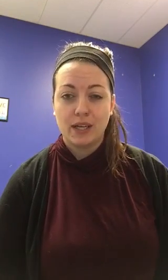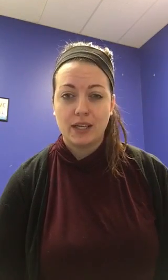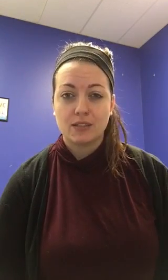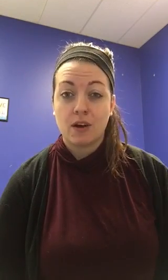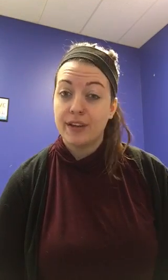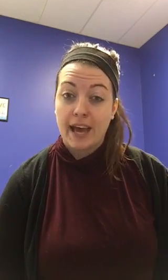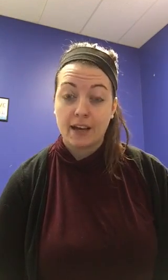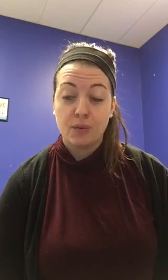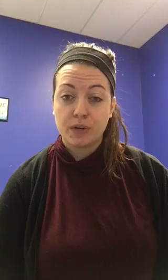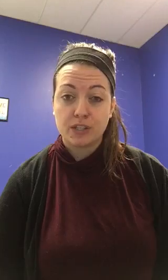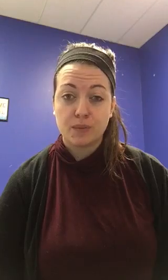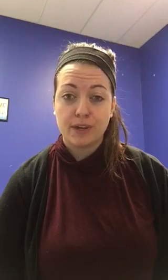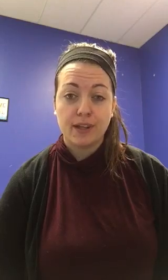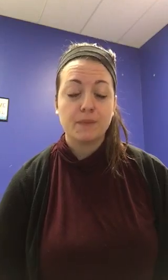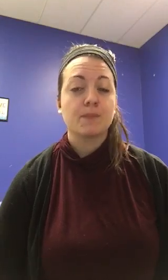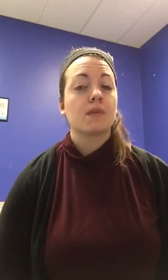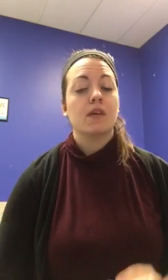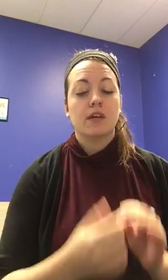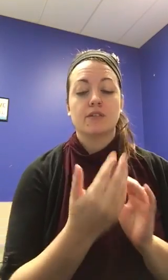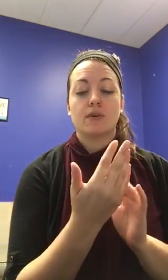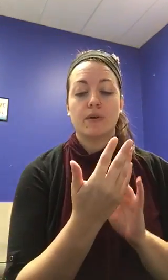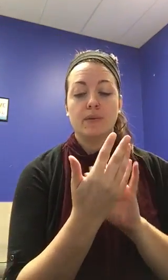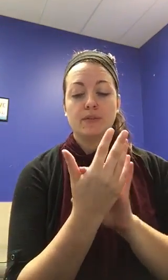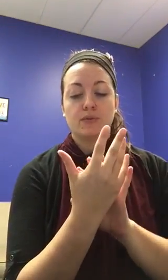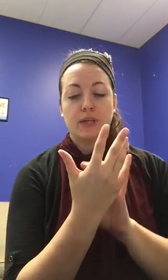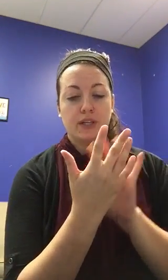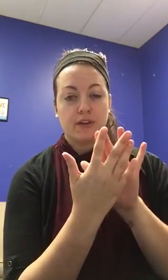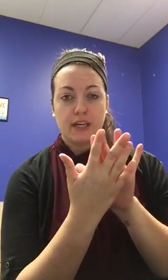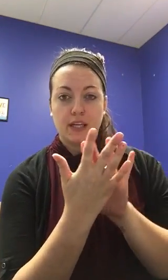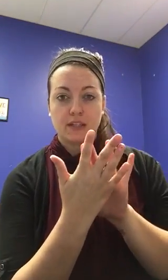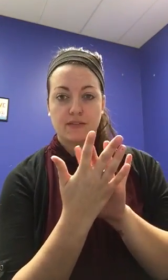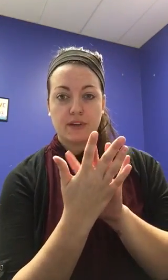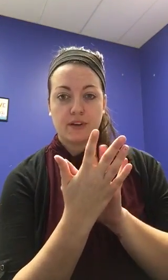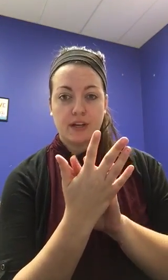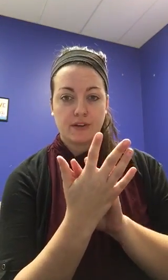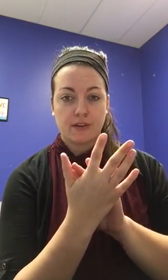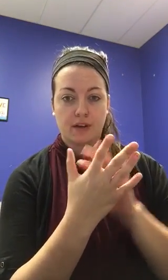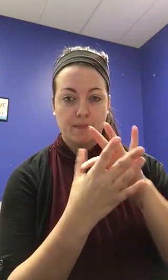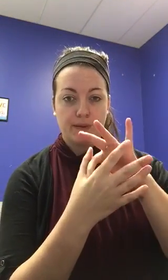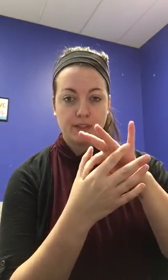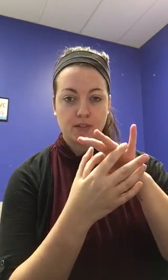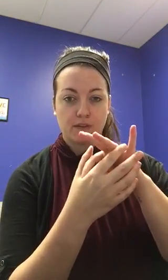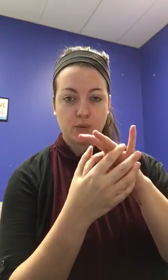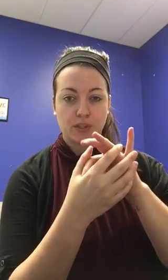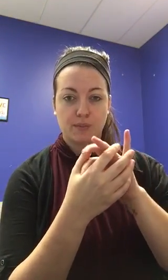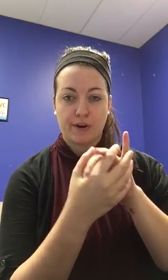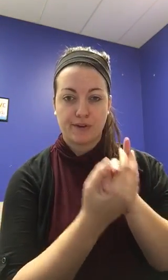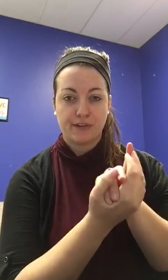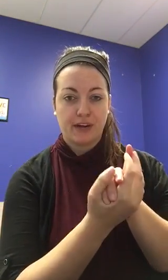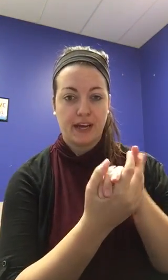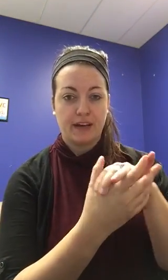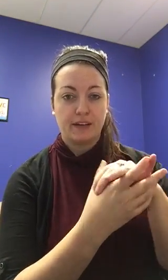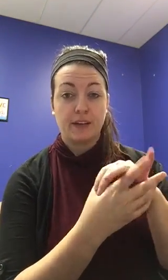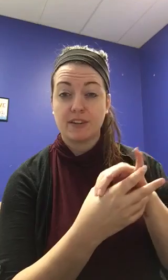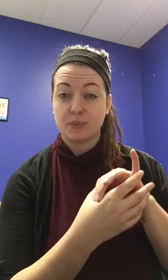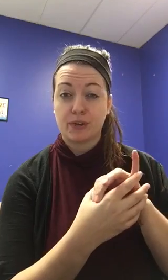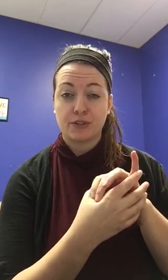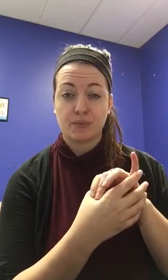is called acupressure breathing. So in between your index finger and your thumb and the soft, squishy part of your hand, there is a pressure